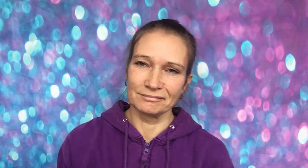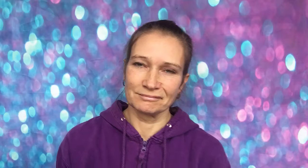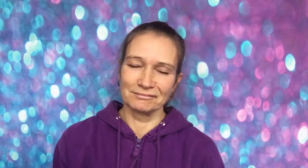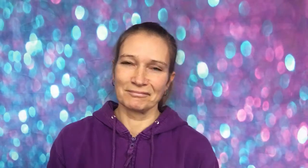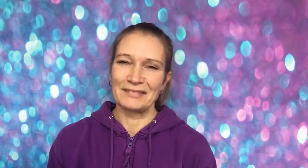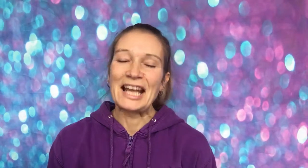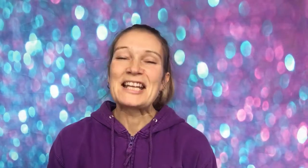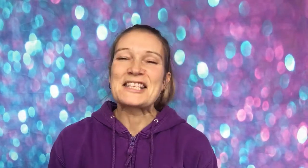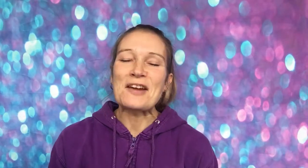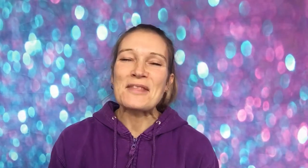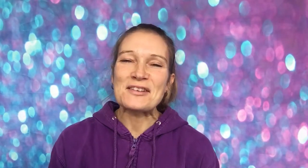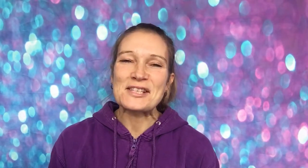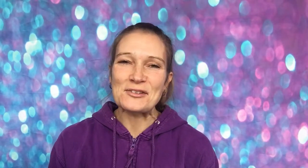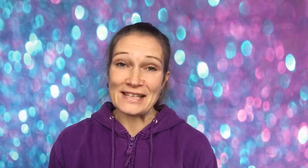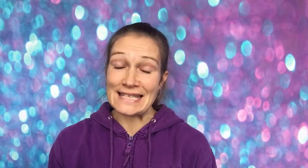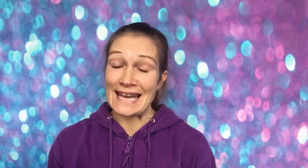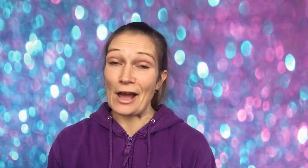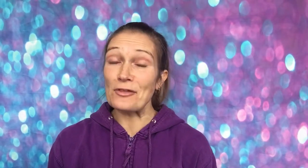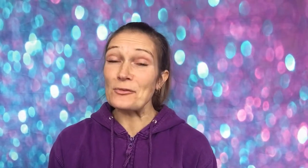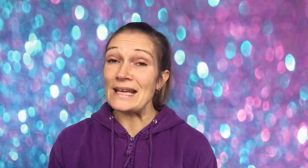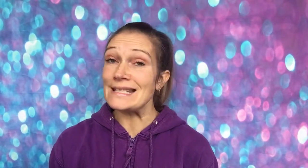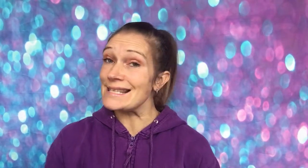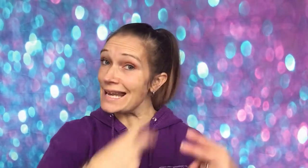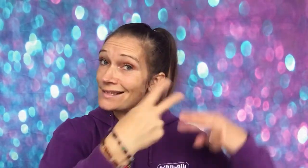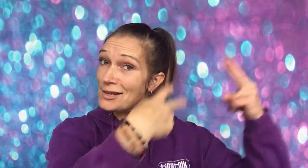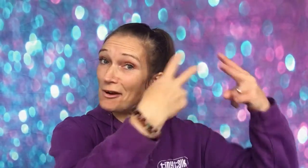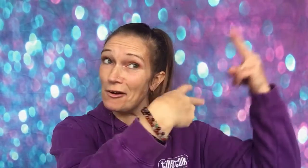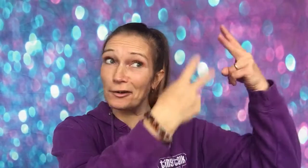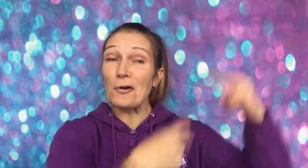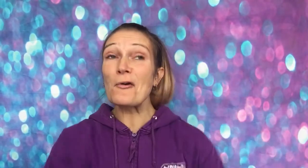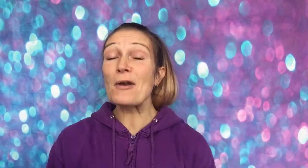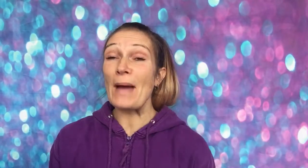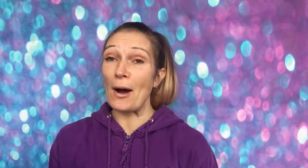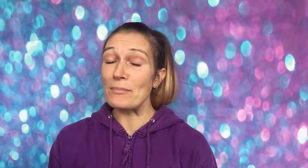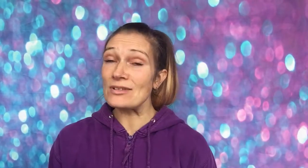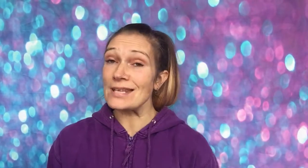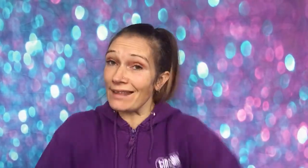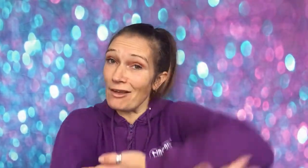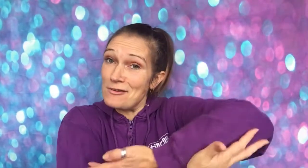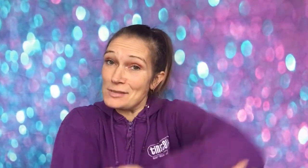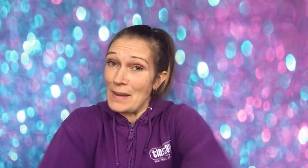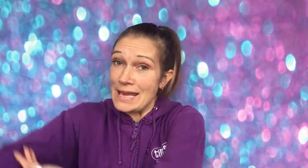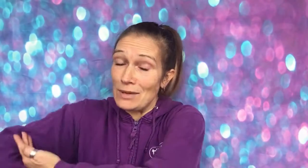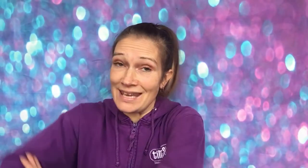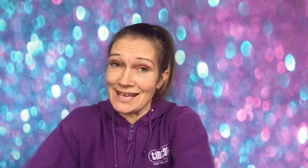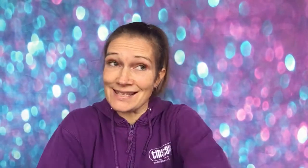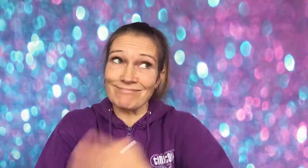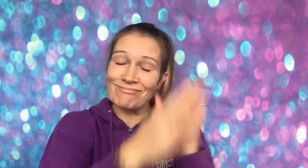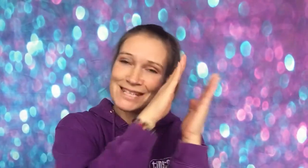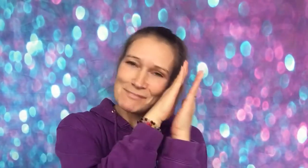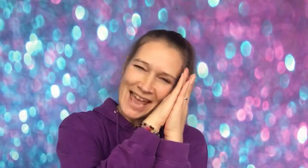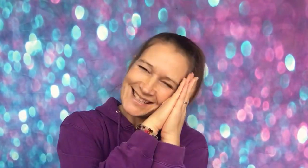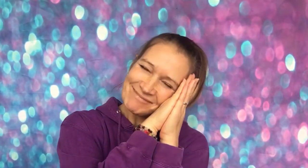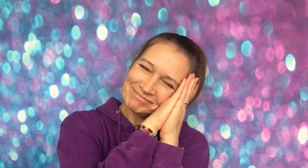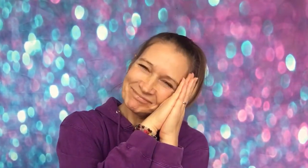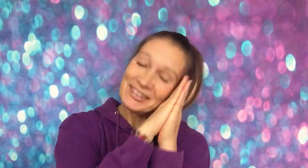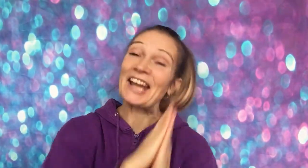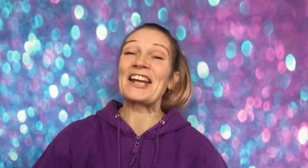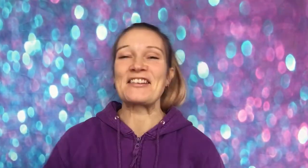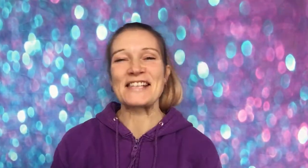To go with our story today I thought we'd sing a song all about putting those babies to bed and it goes like